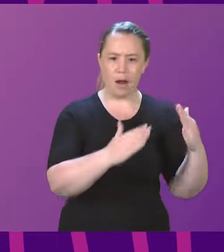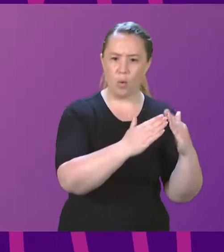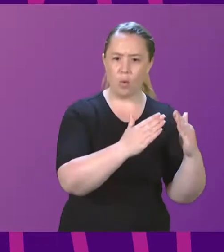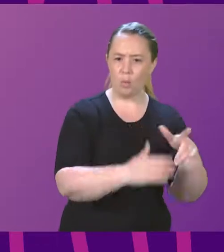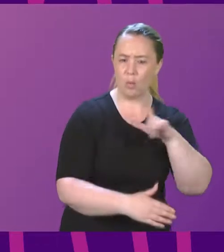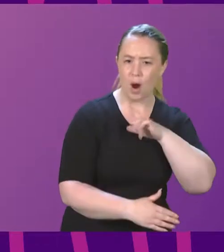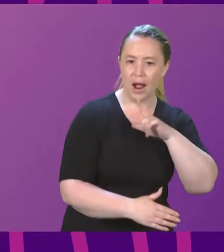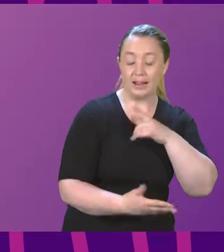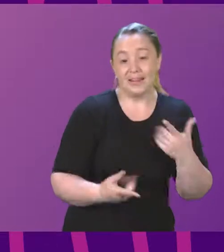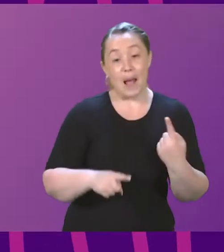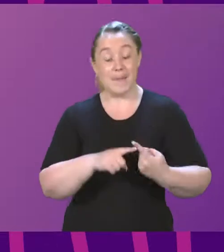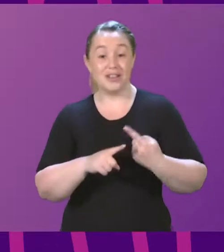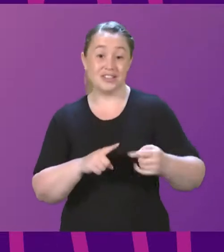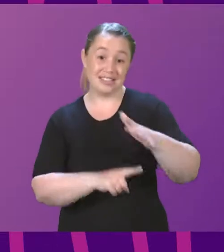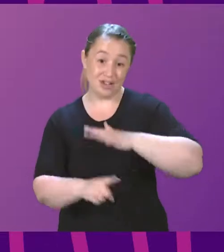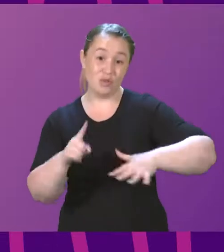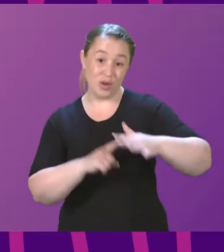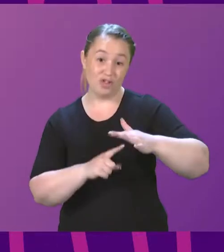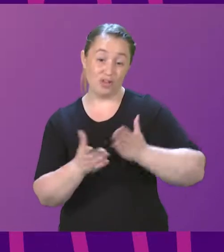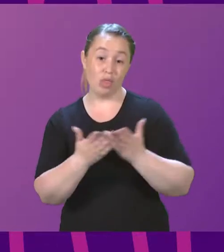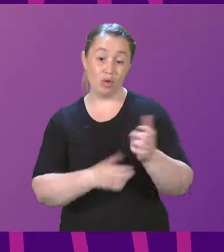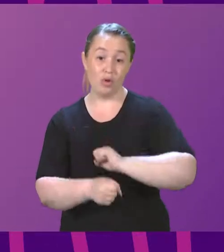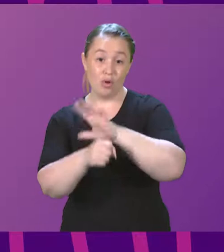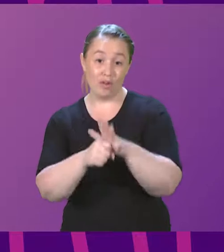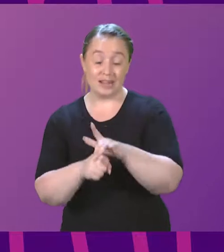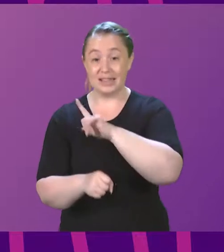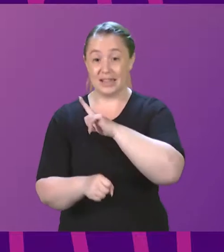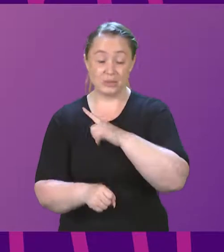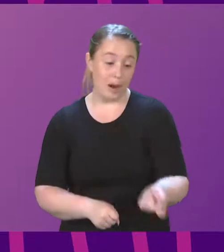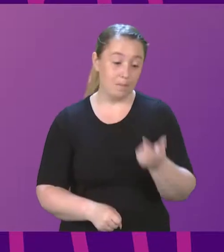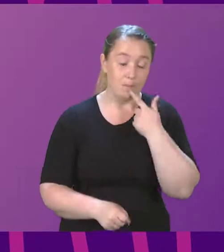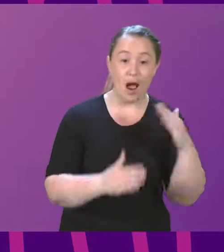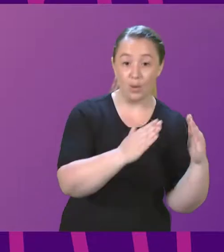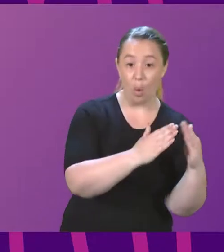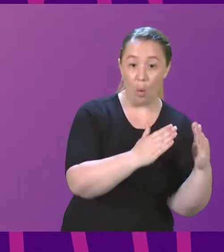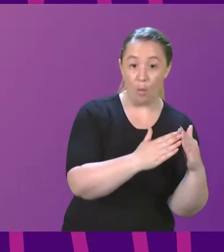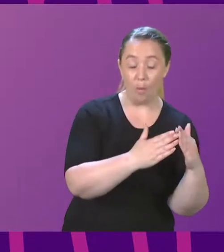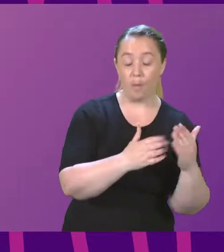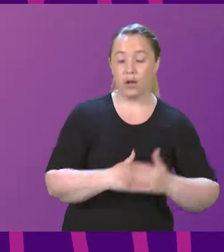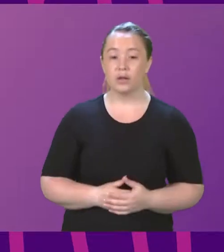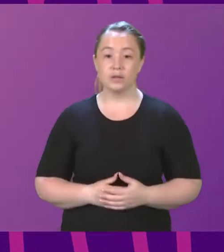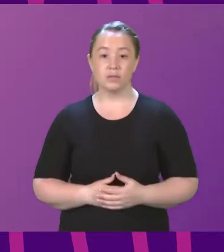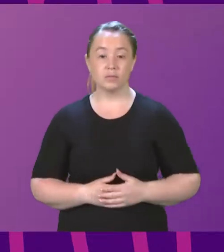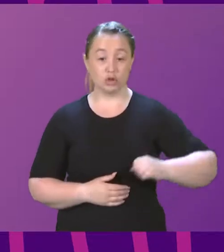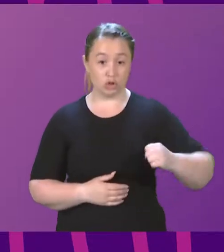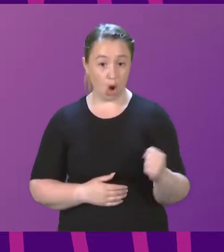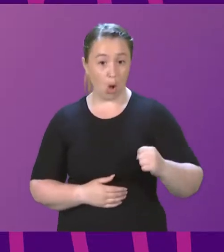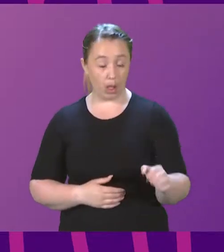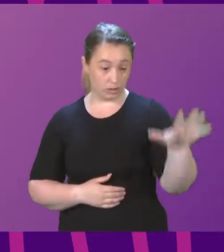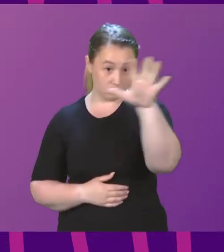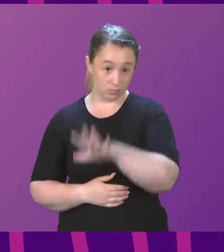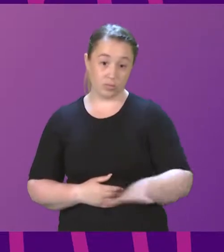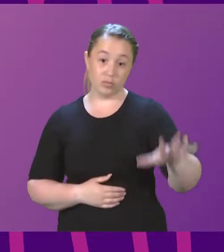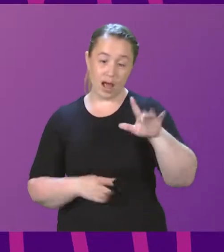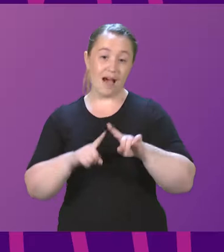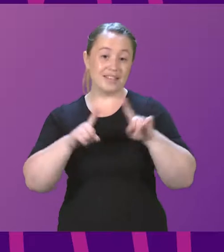situation in the face of the pandemic. There are variations all around Scotland on how they are delivered.